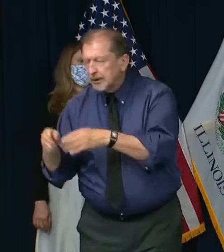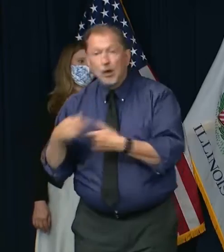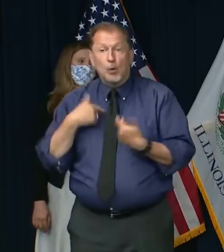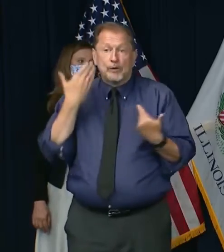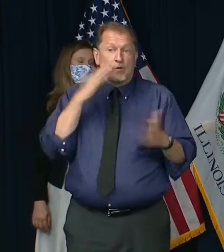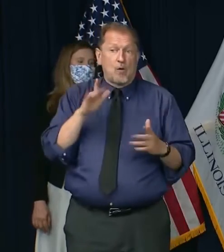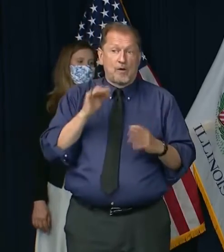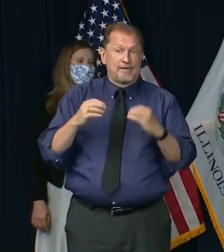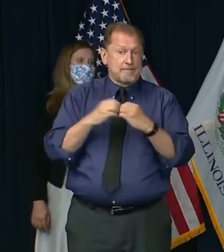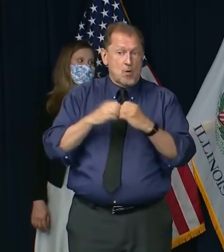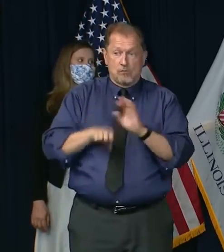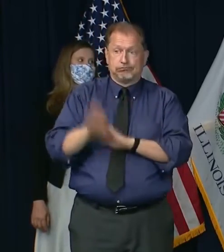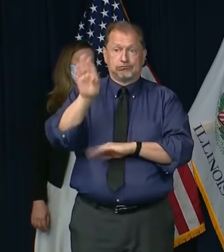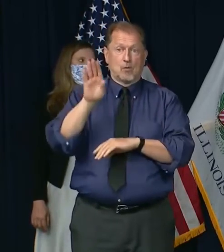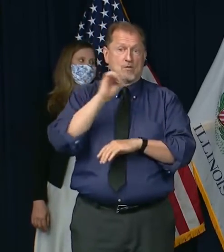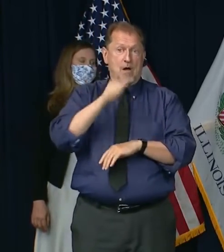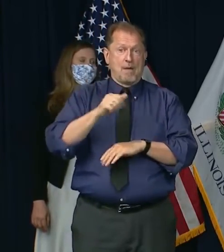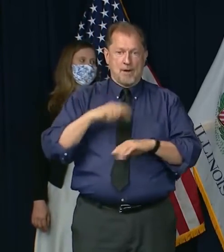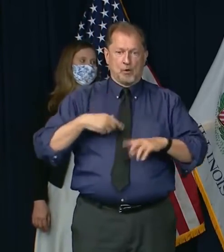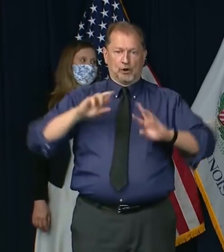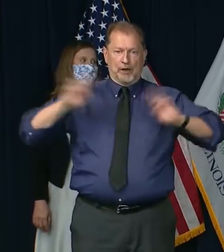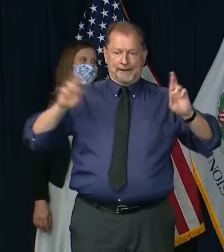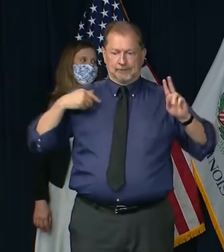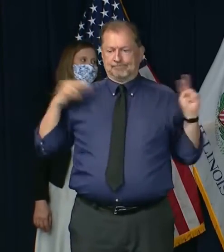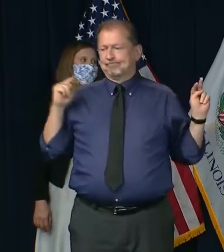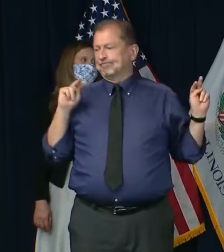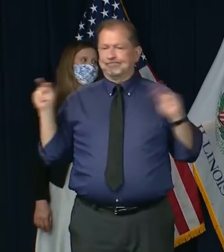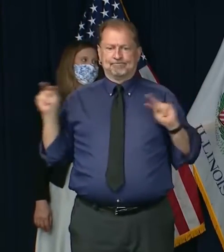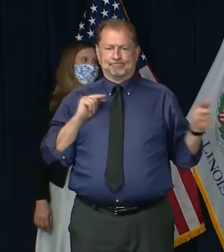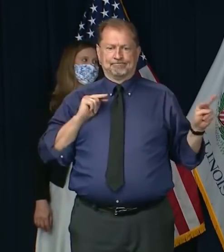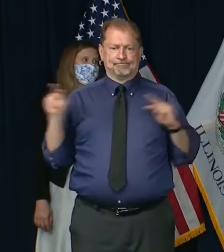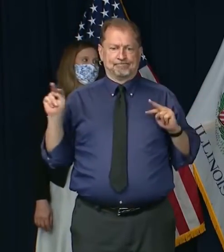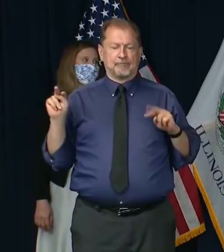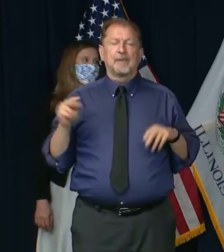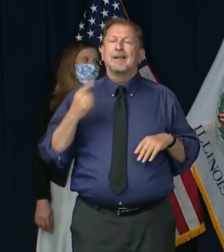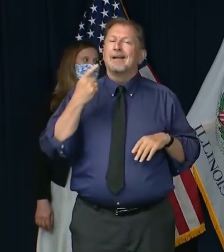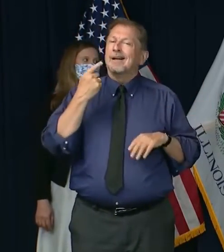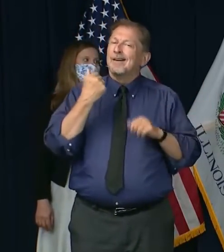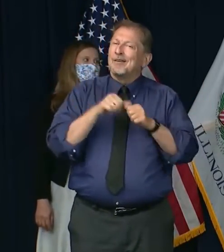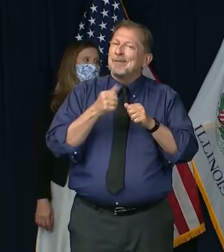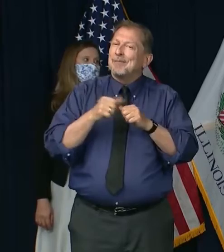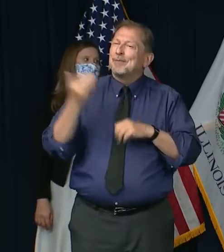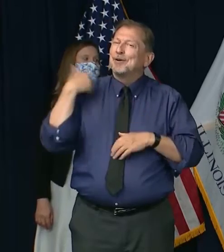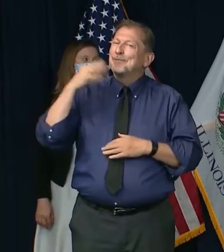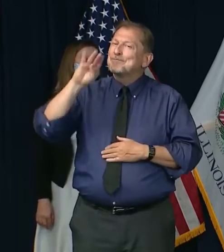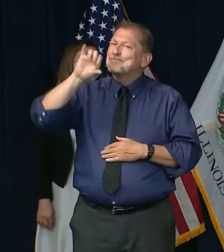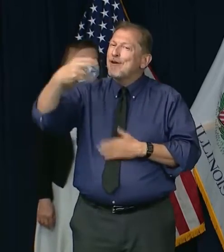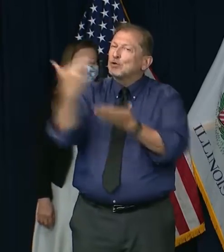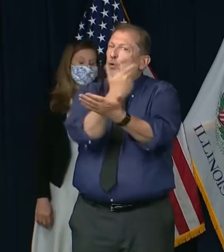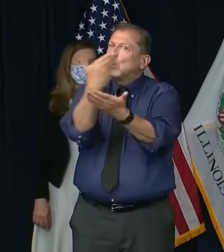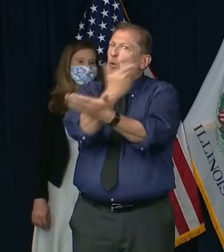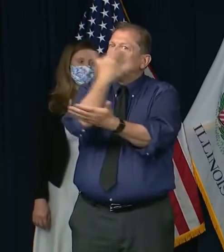be a surge or when. What we know is we've learned a lot, right? Remember what we didn't know in mid-March.